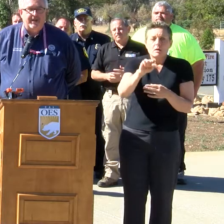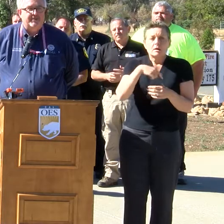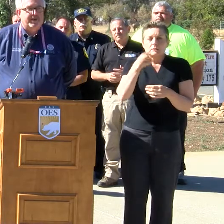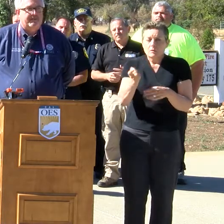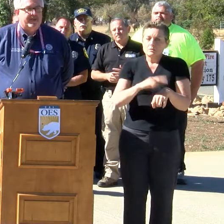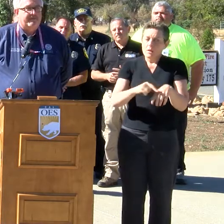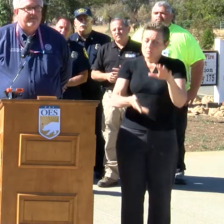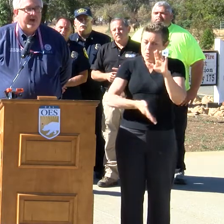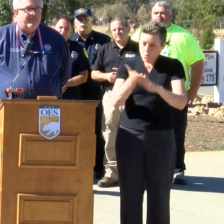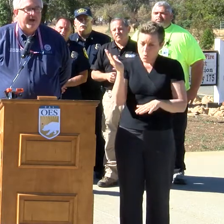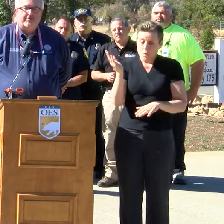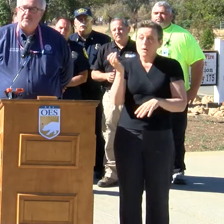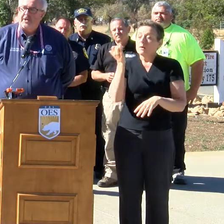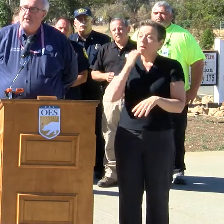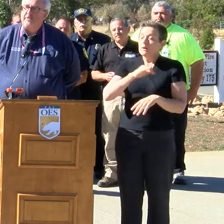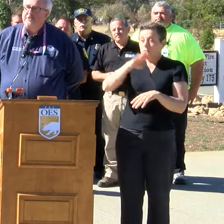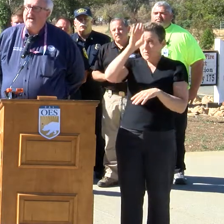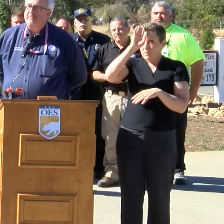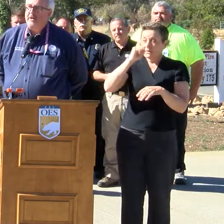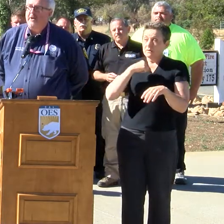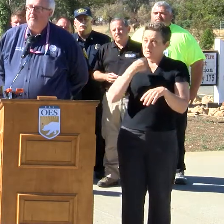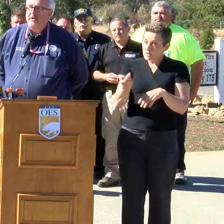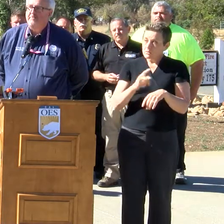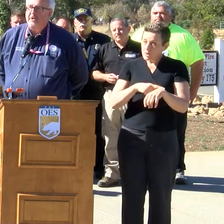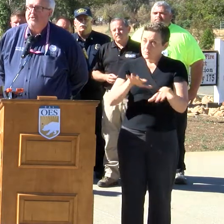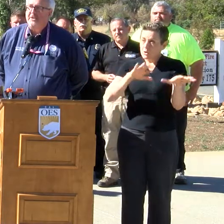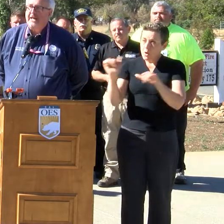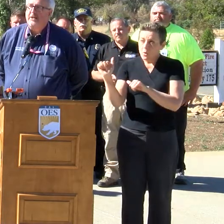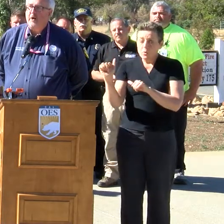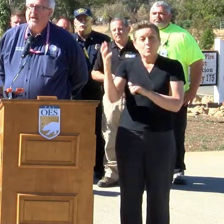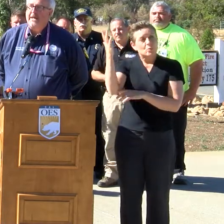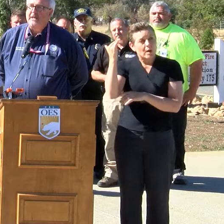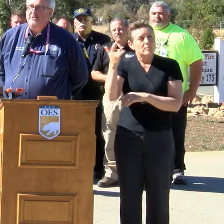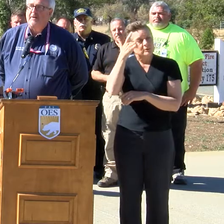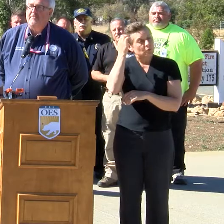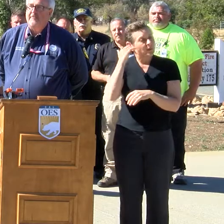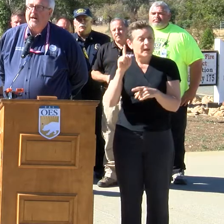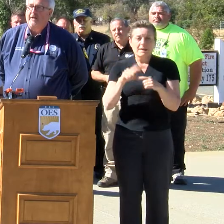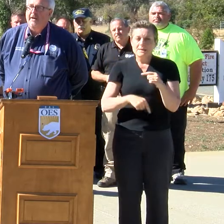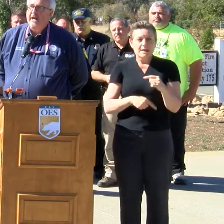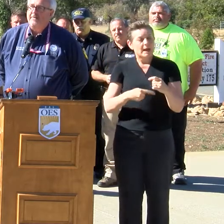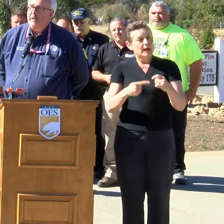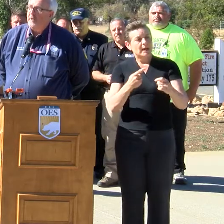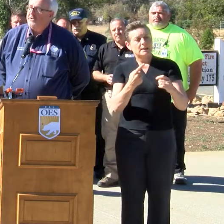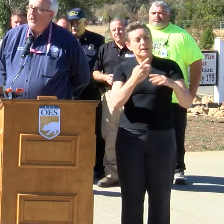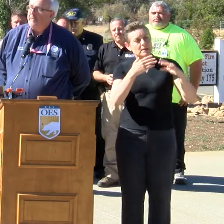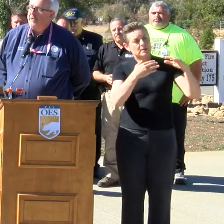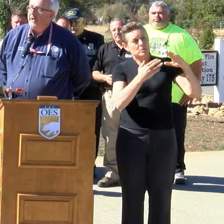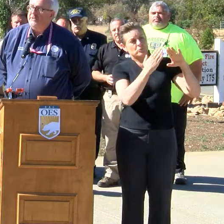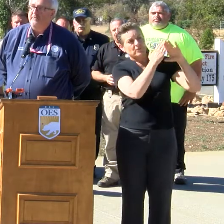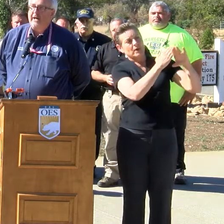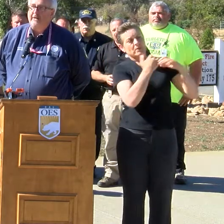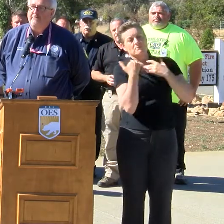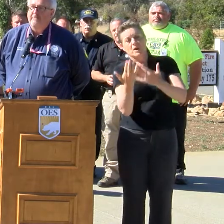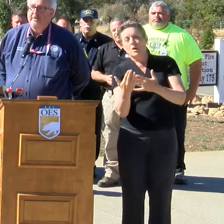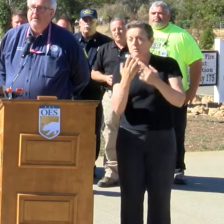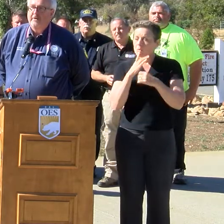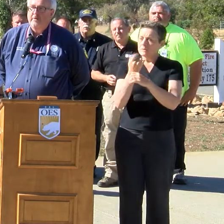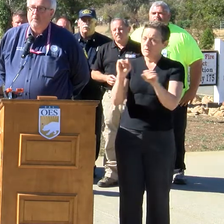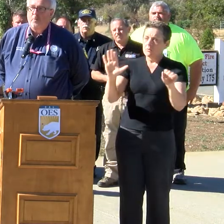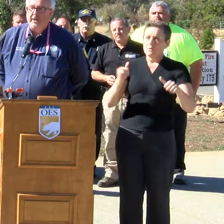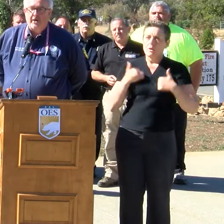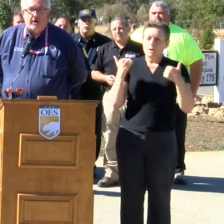I'm going to tell you something if the firefighters are telling you it's time to go. It's because they know they can't stop the fire and they want to stop the loss of life.